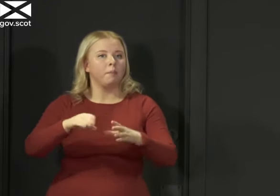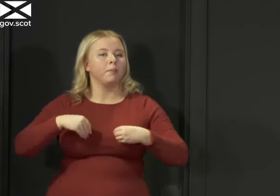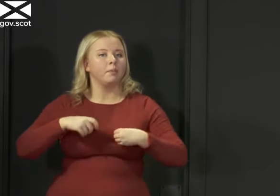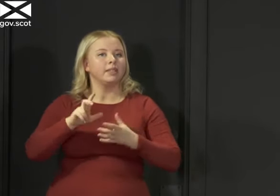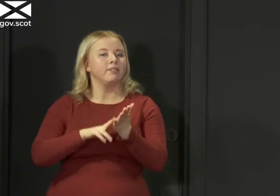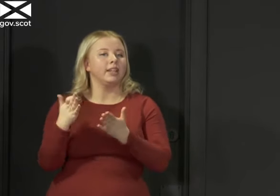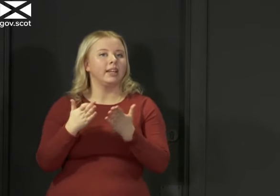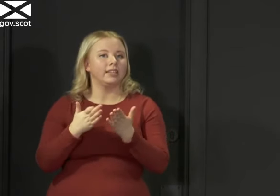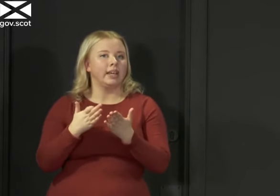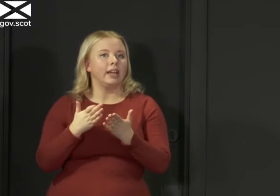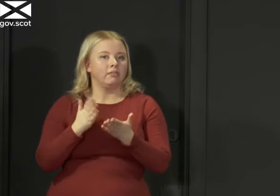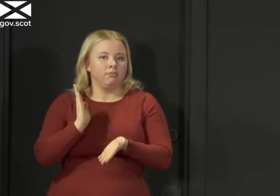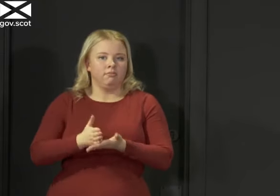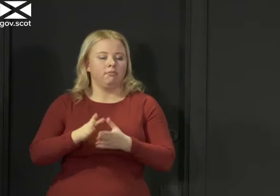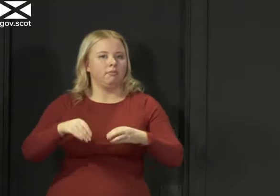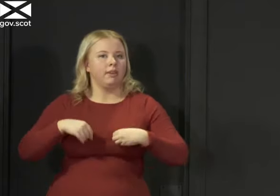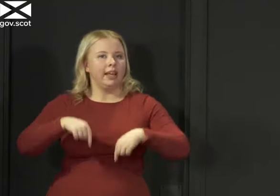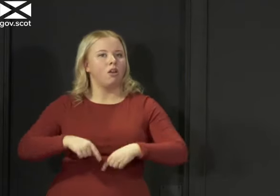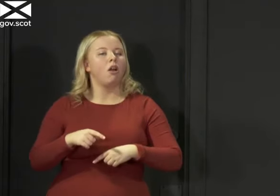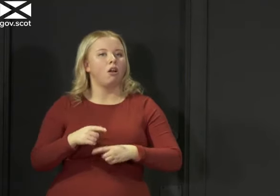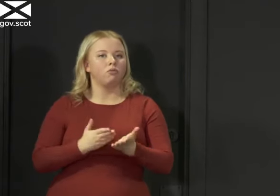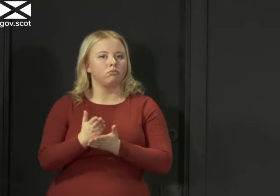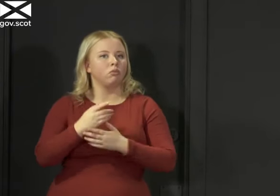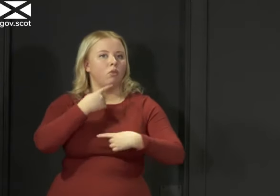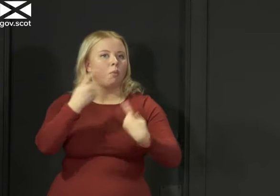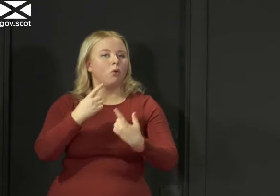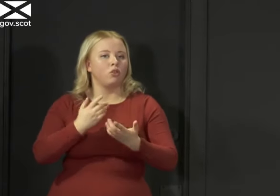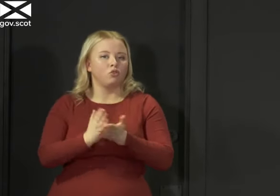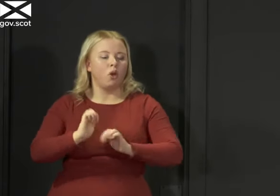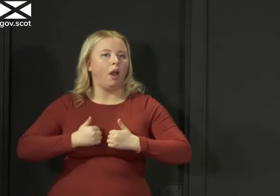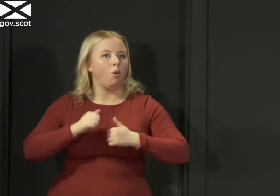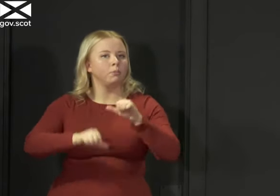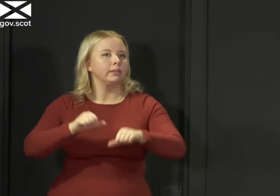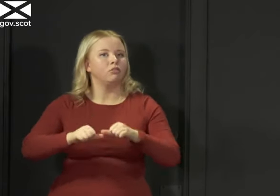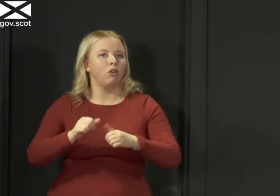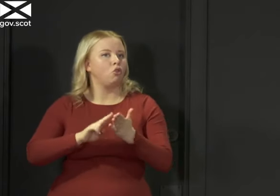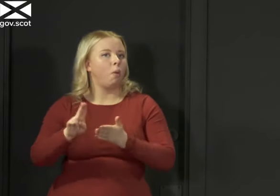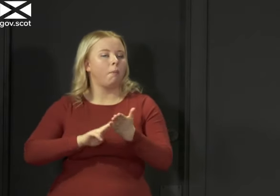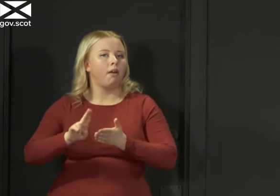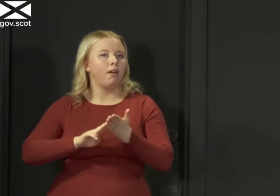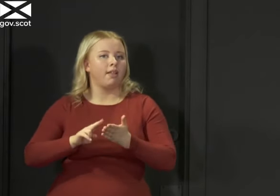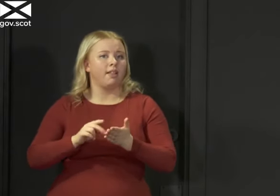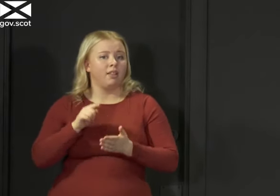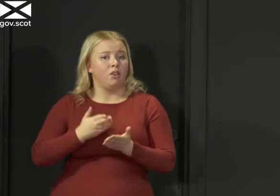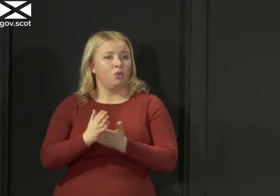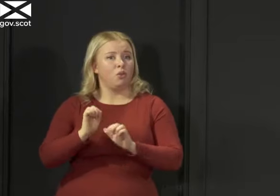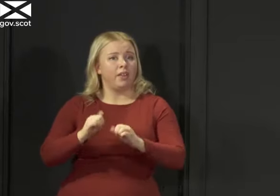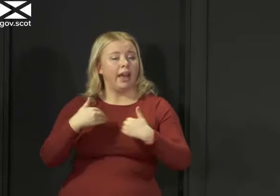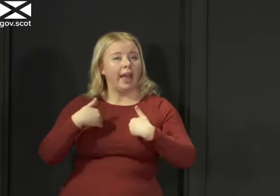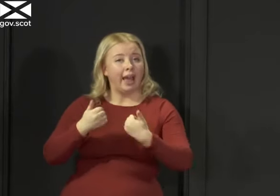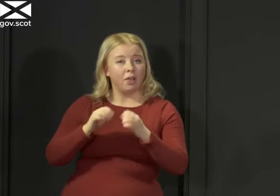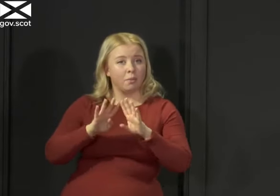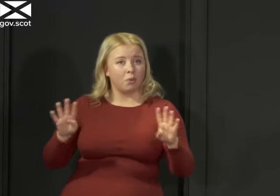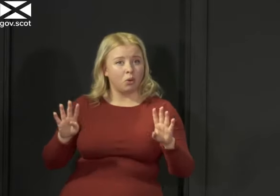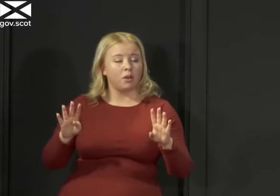our normal reporting procedures and that would have been given the detail of the health board that they were in but if cases